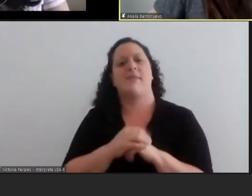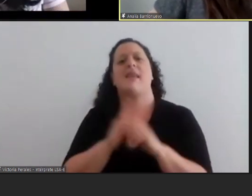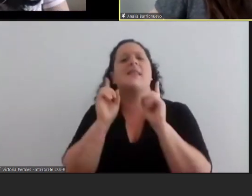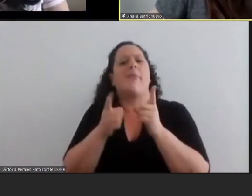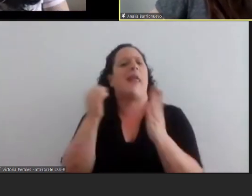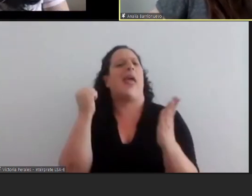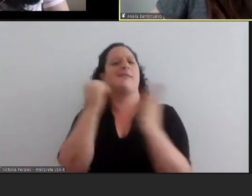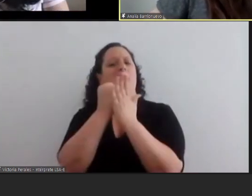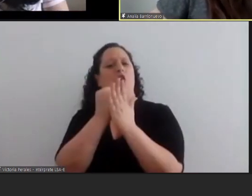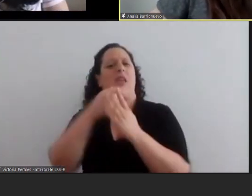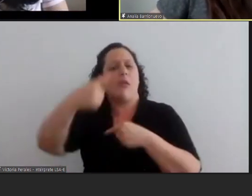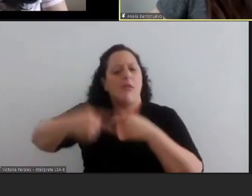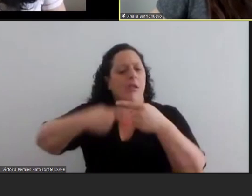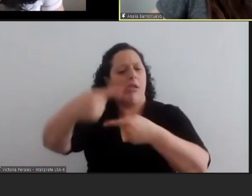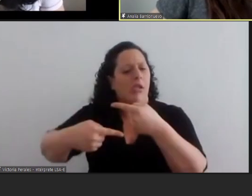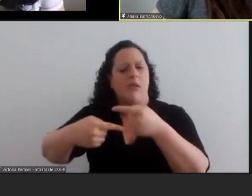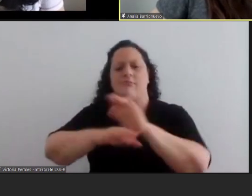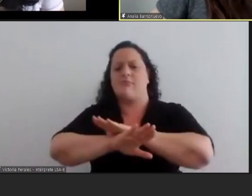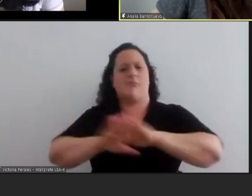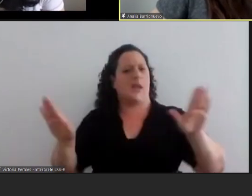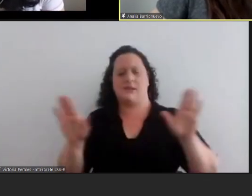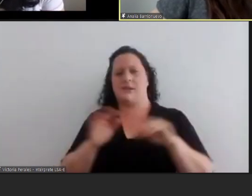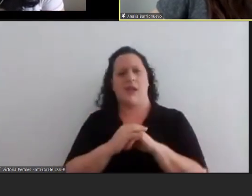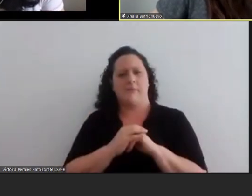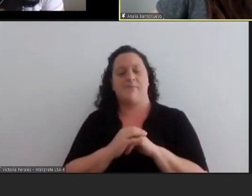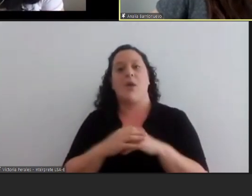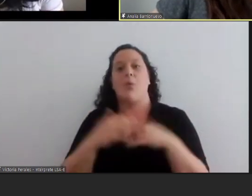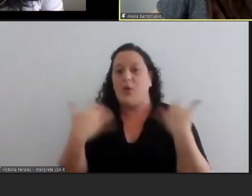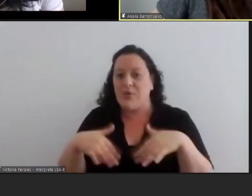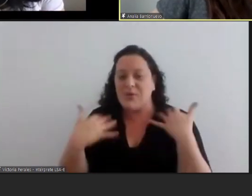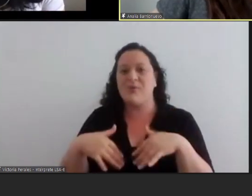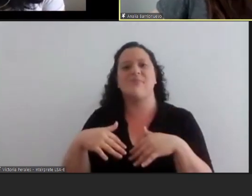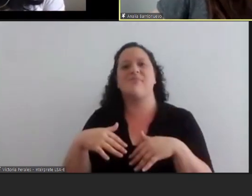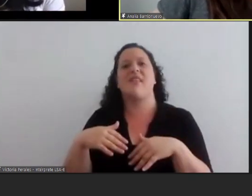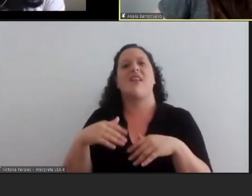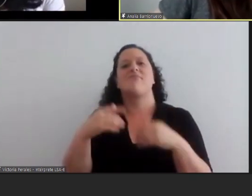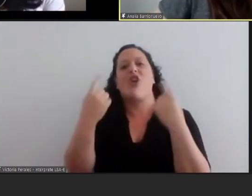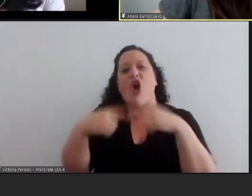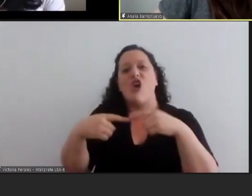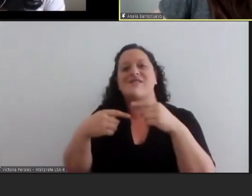to reproduce over and over again